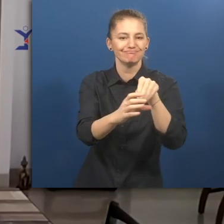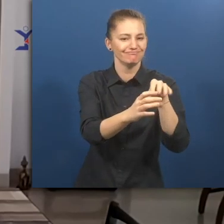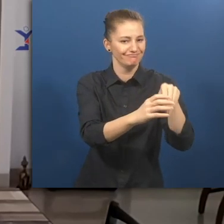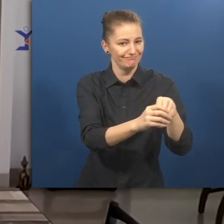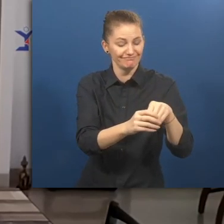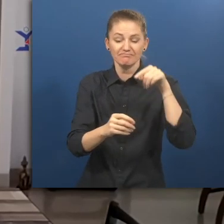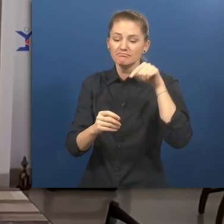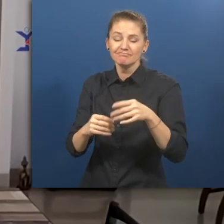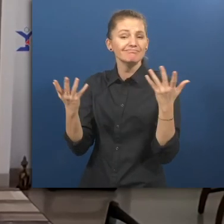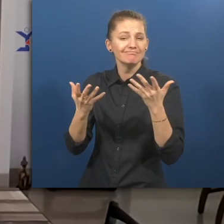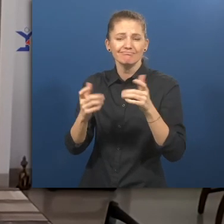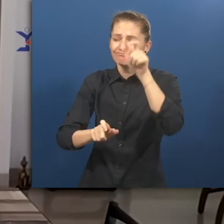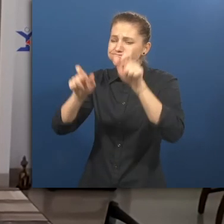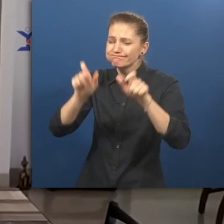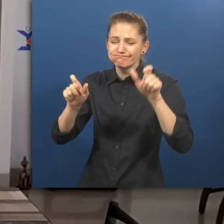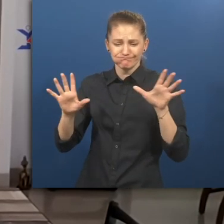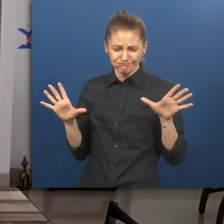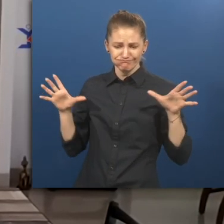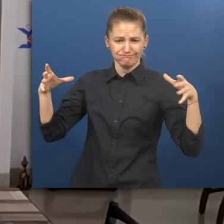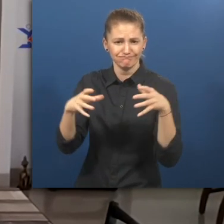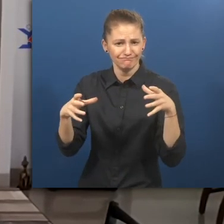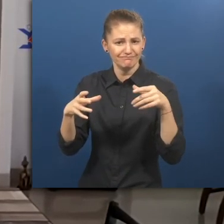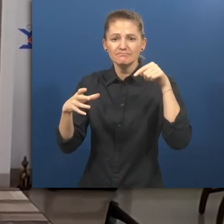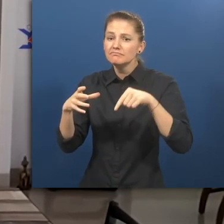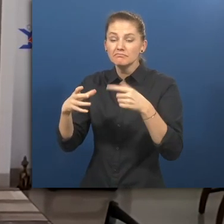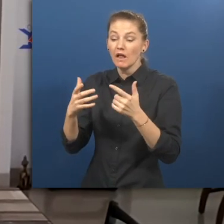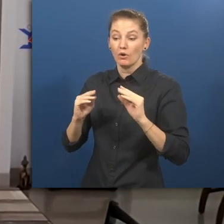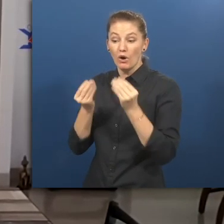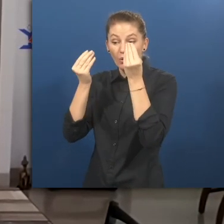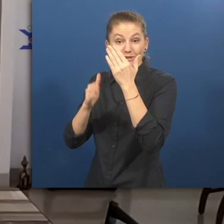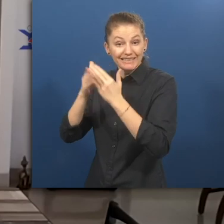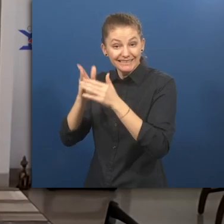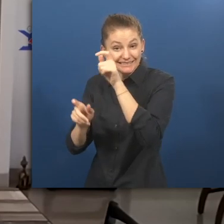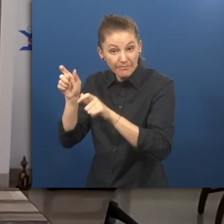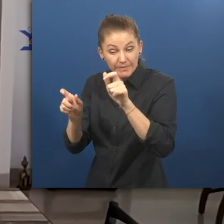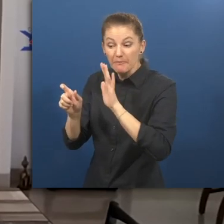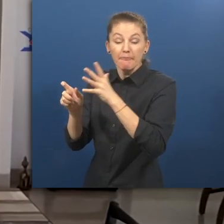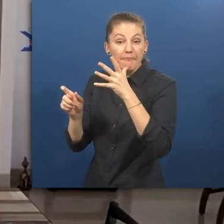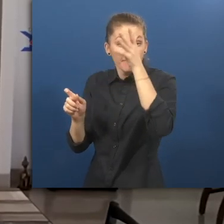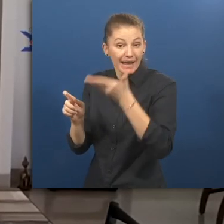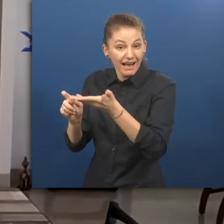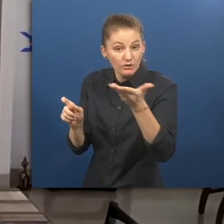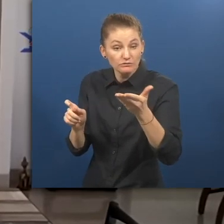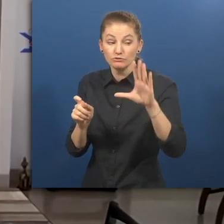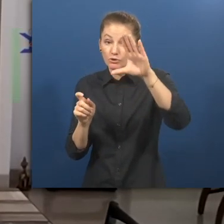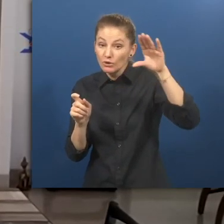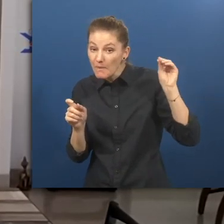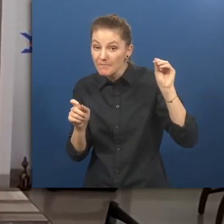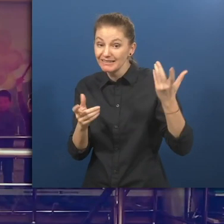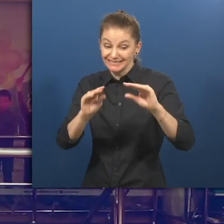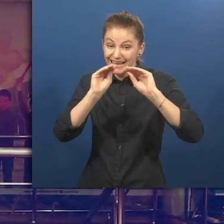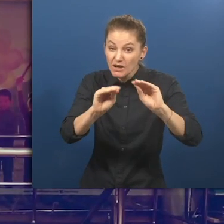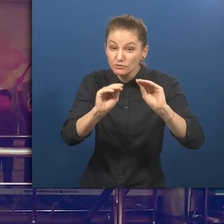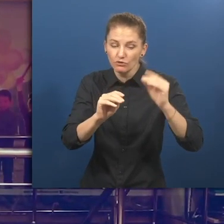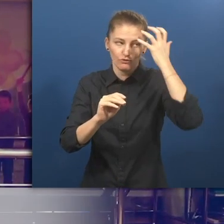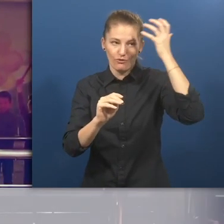stakeholders on board, like the youth with disabilities, their parents, companies, educators and the government.